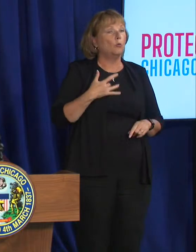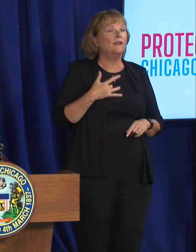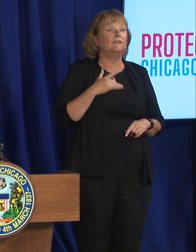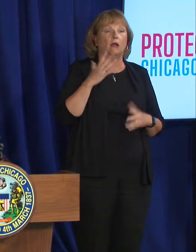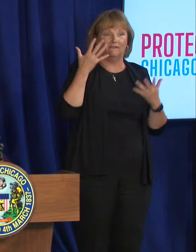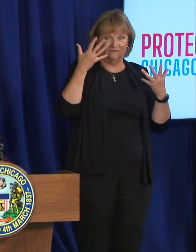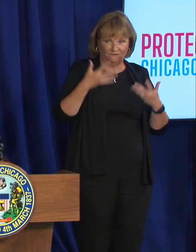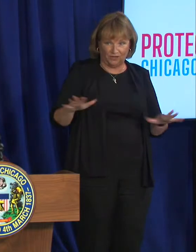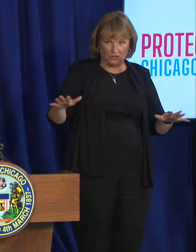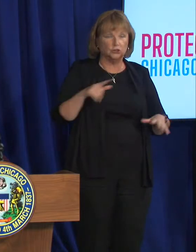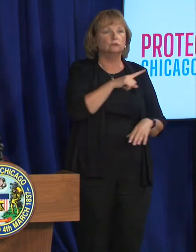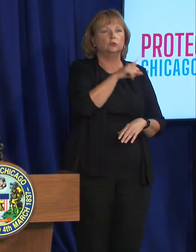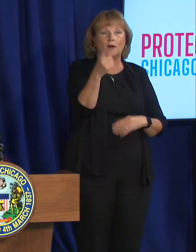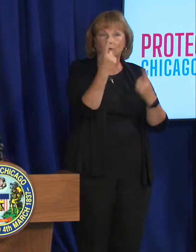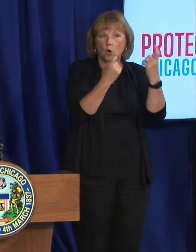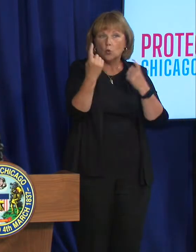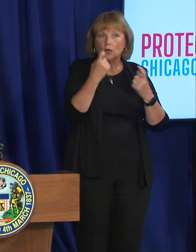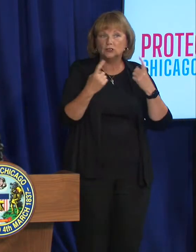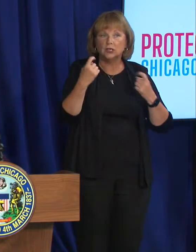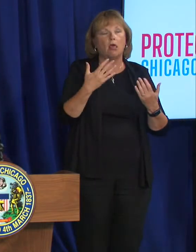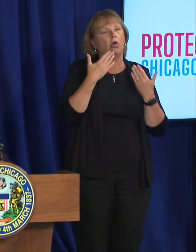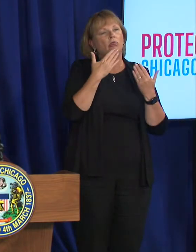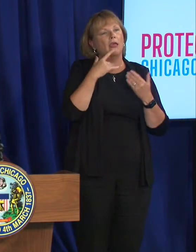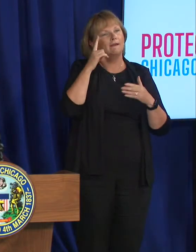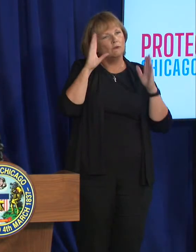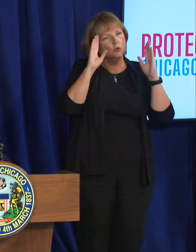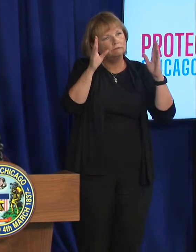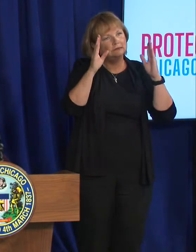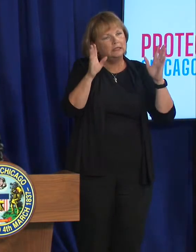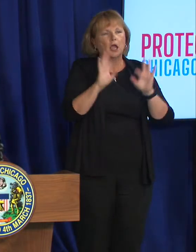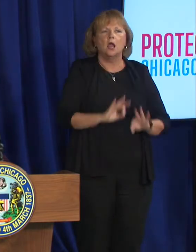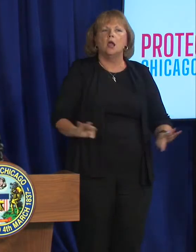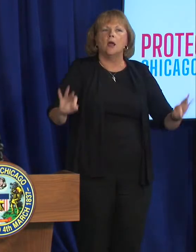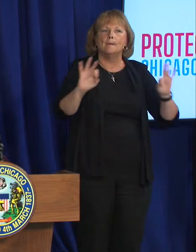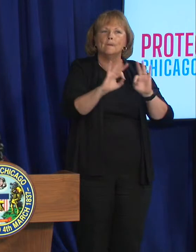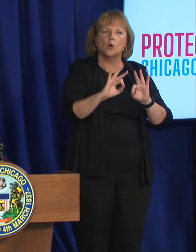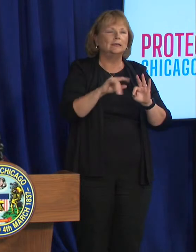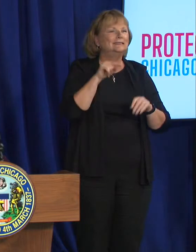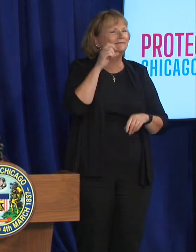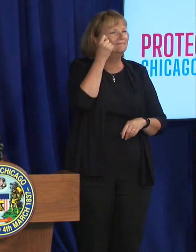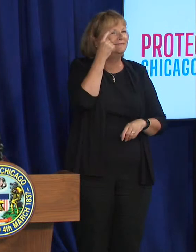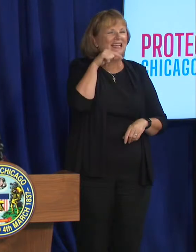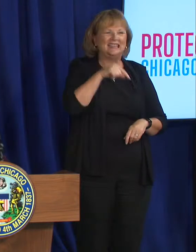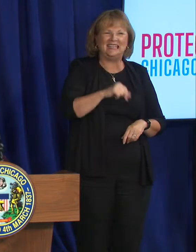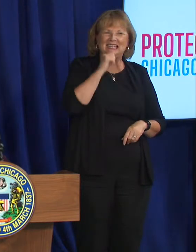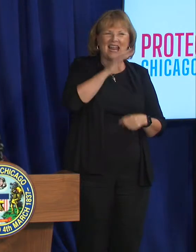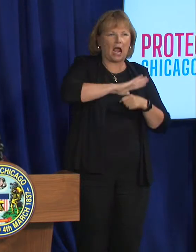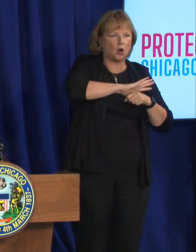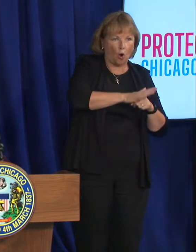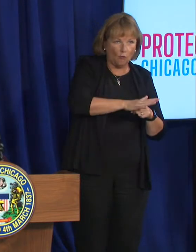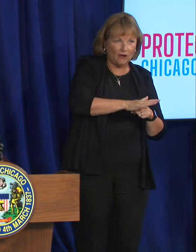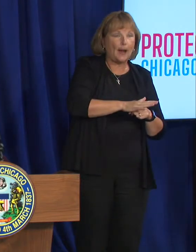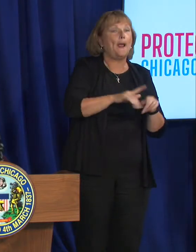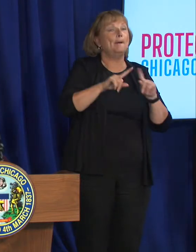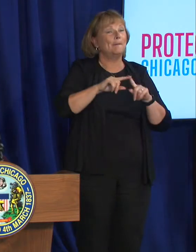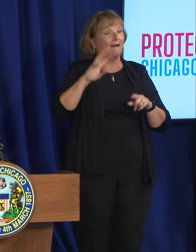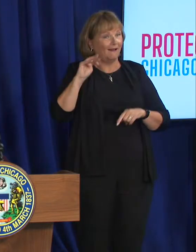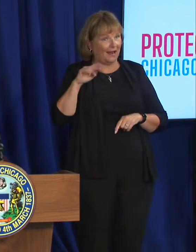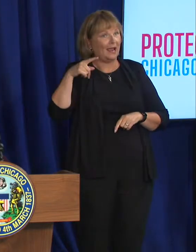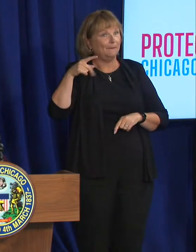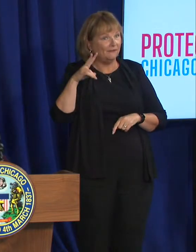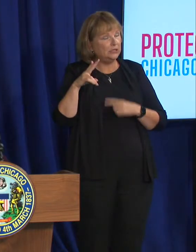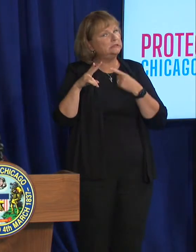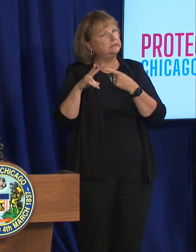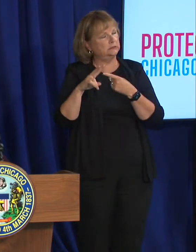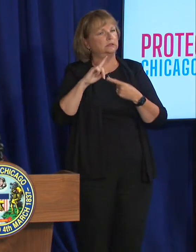have questions. We appreciate your interest. I want to emphasize this is not COVID. But this is absolutely something to